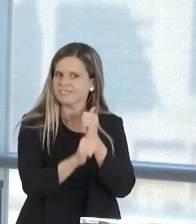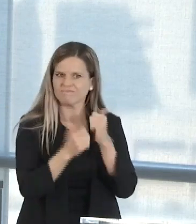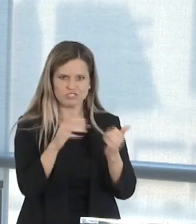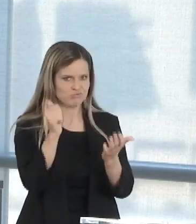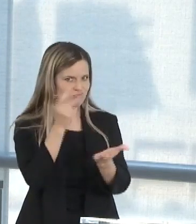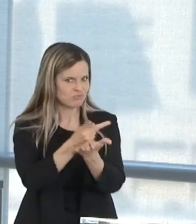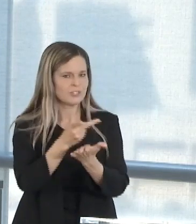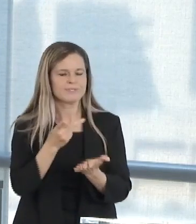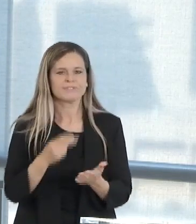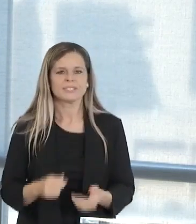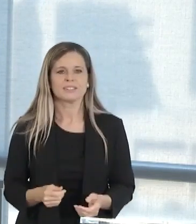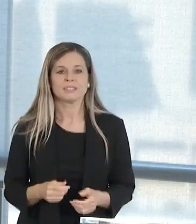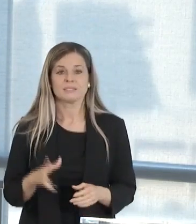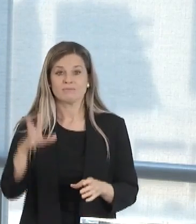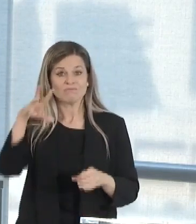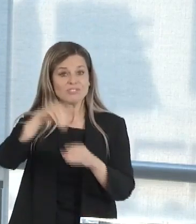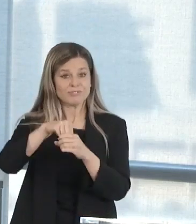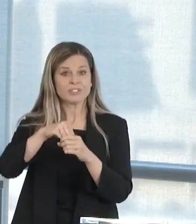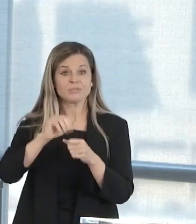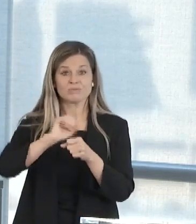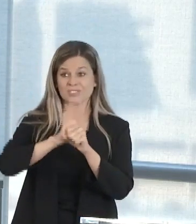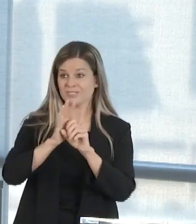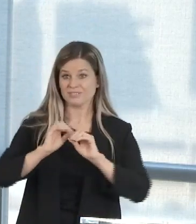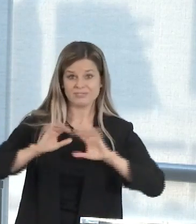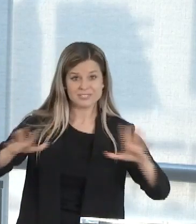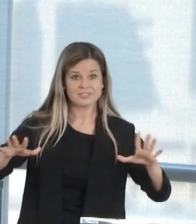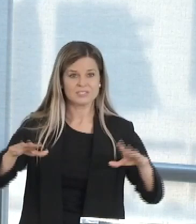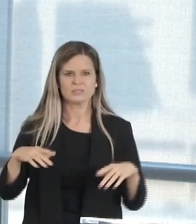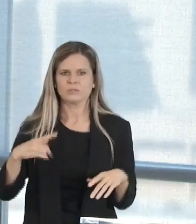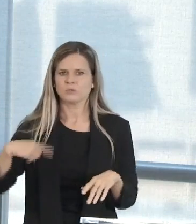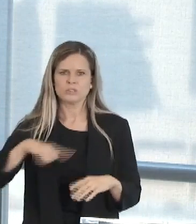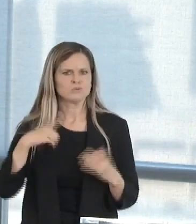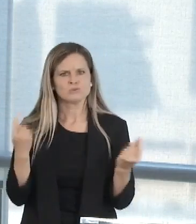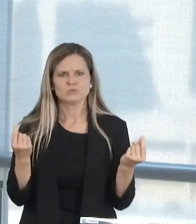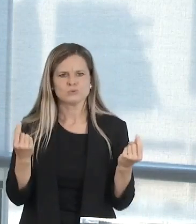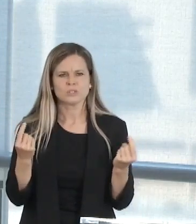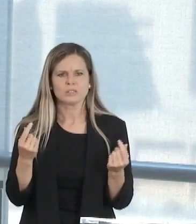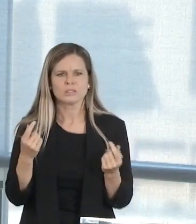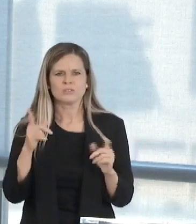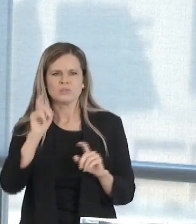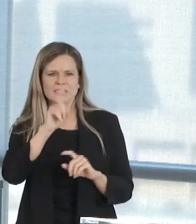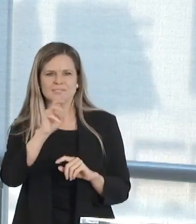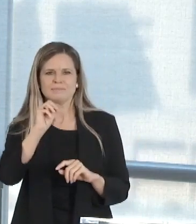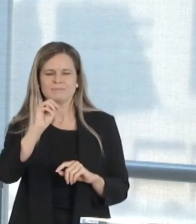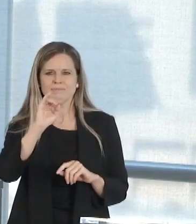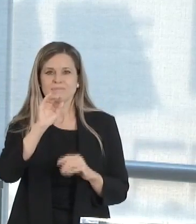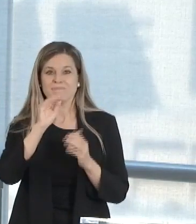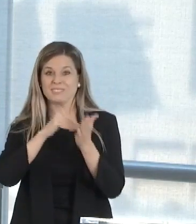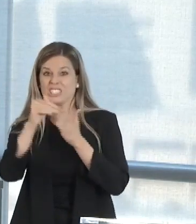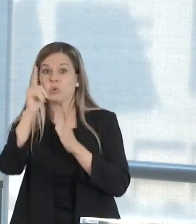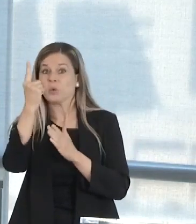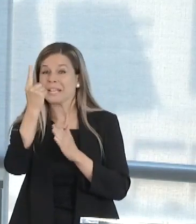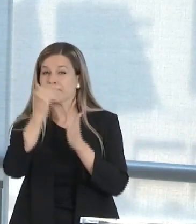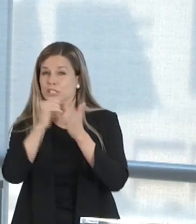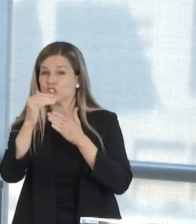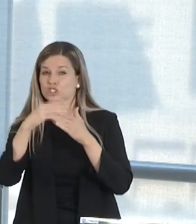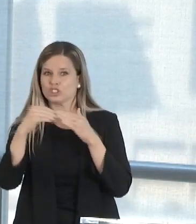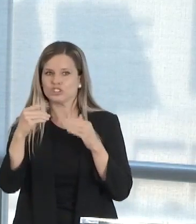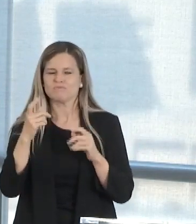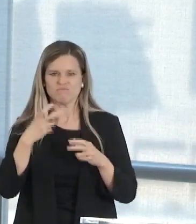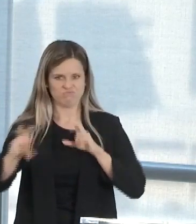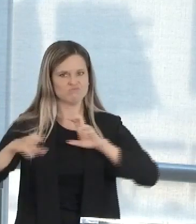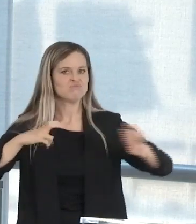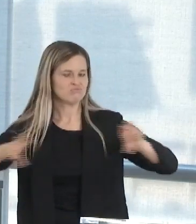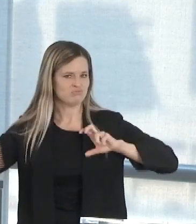response, including $100 billion for eligible healthcare providers, such as OU Medicine. We know our